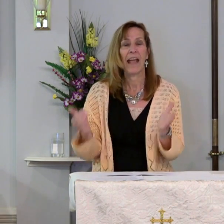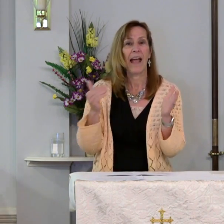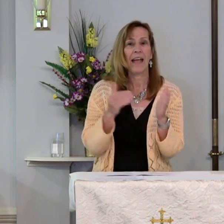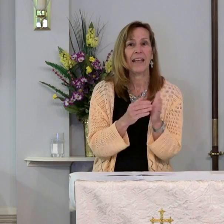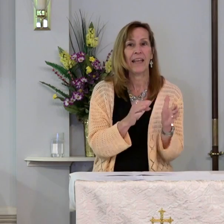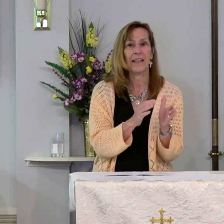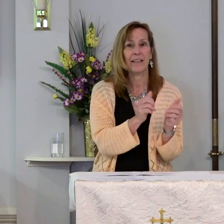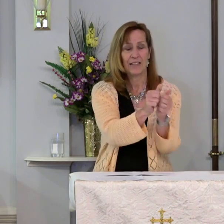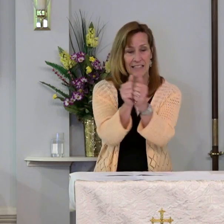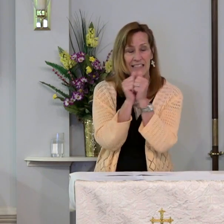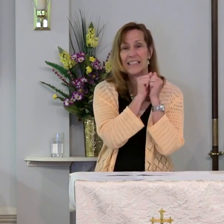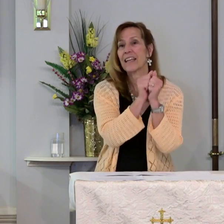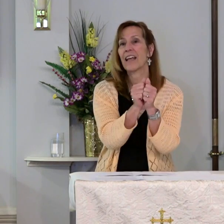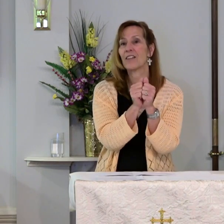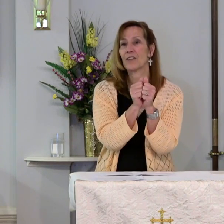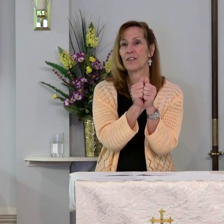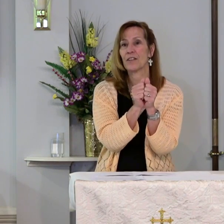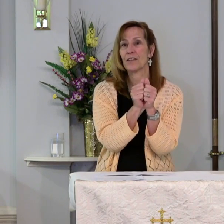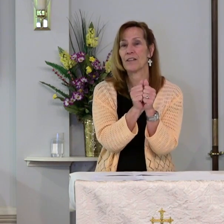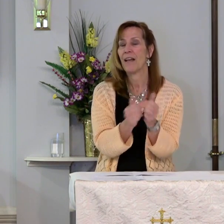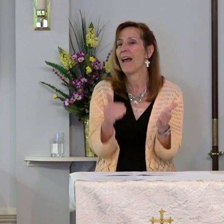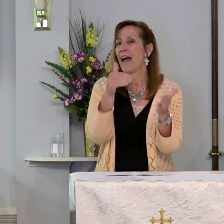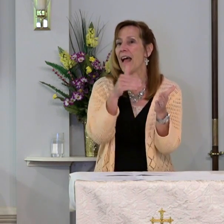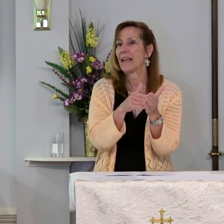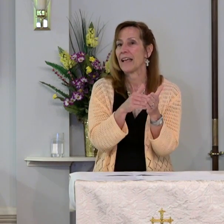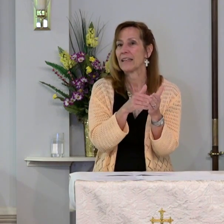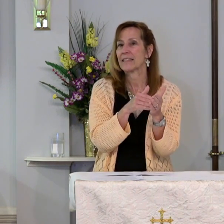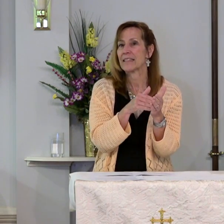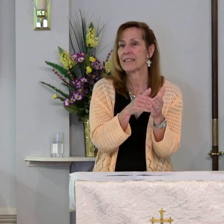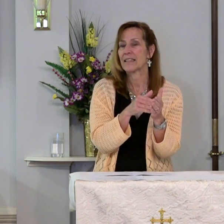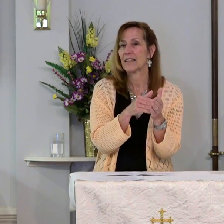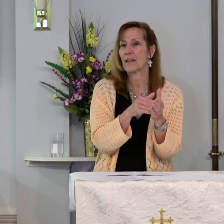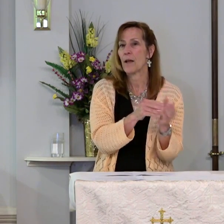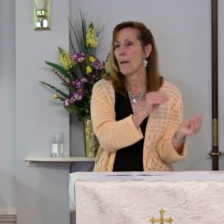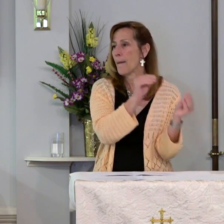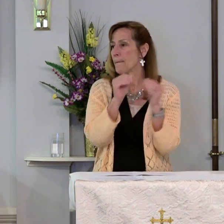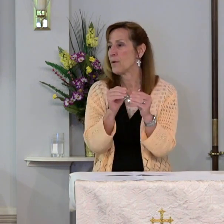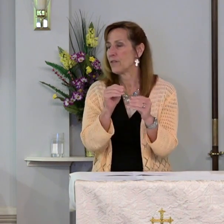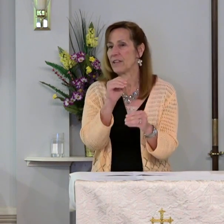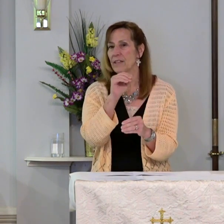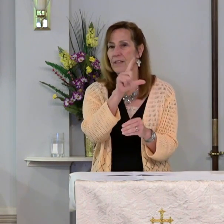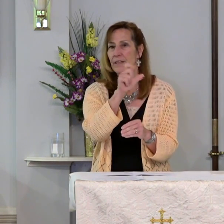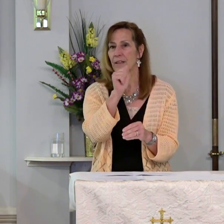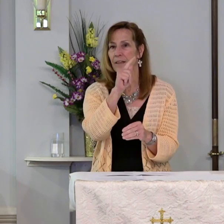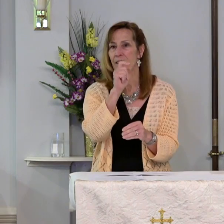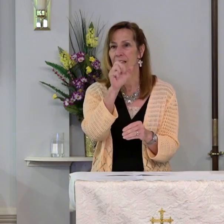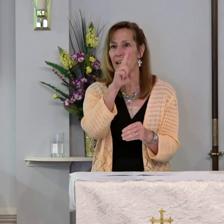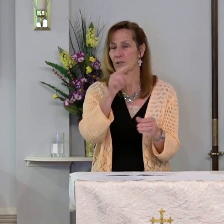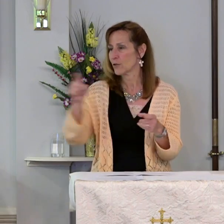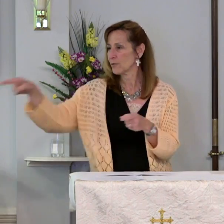unanimously against moving the lectern two feet.